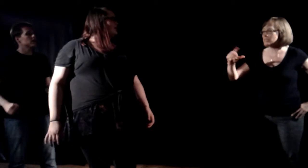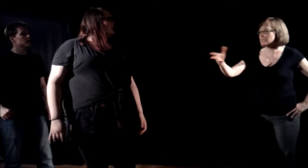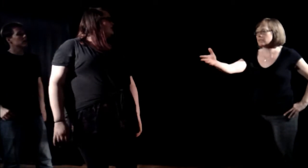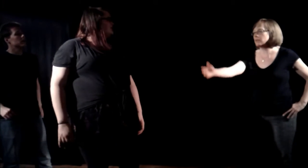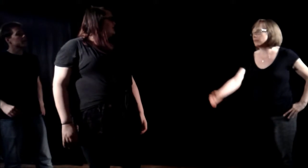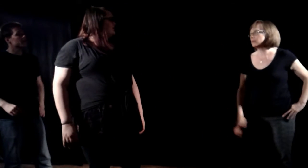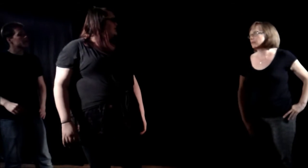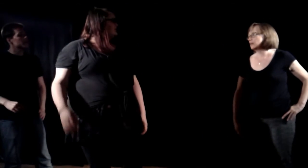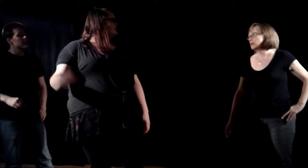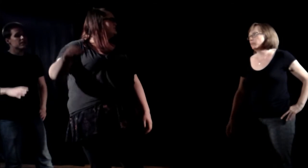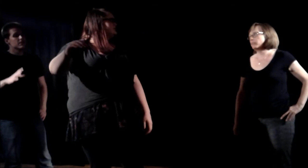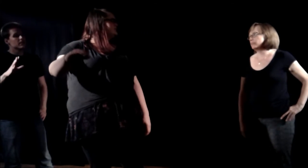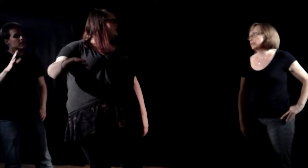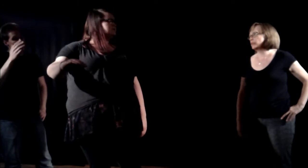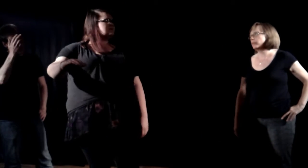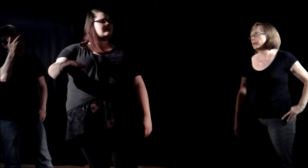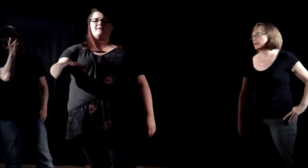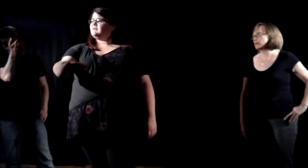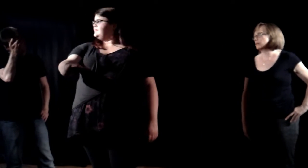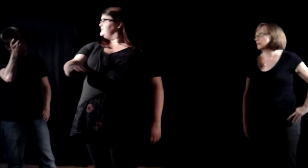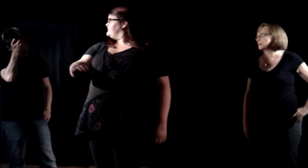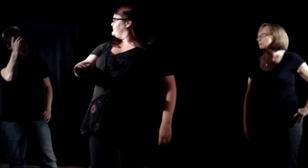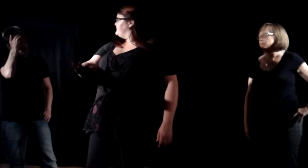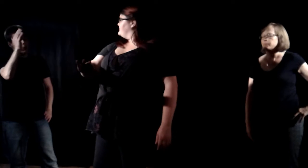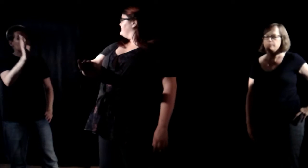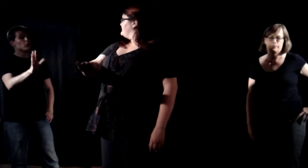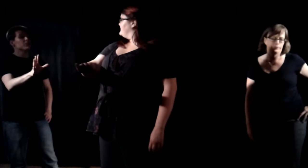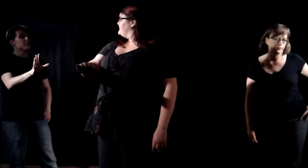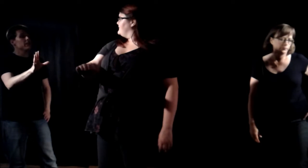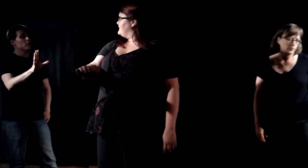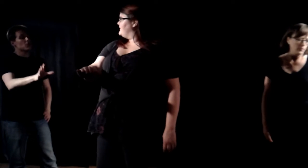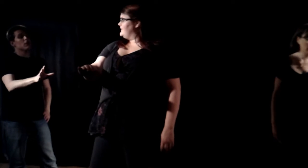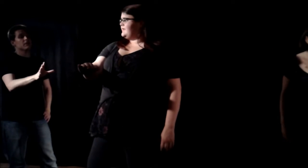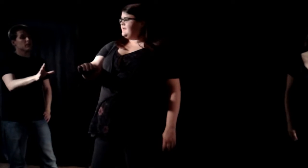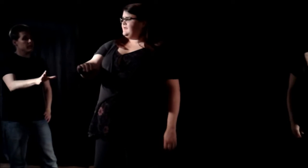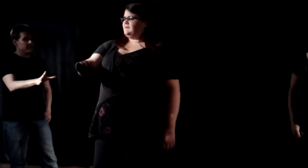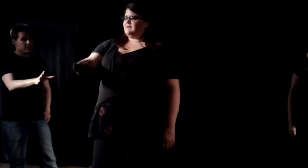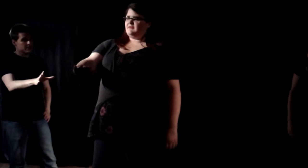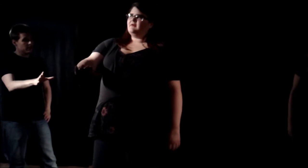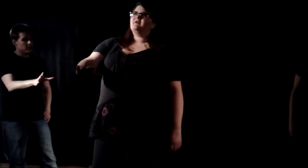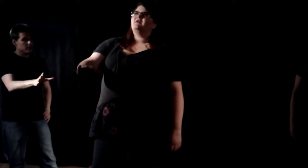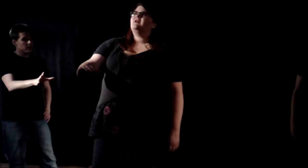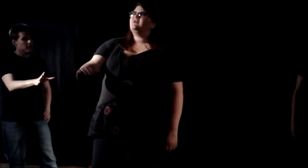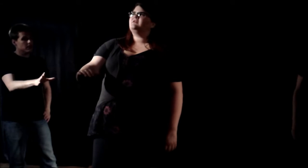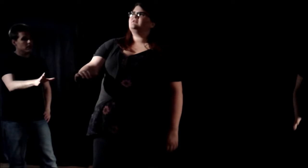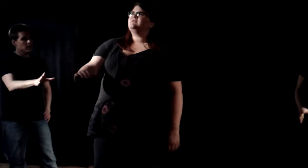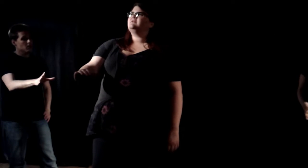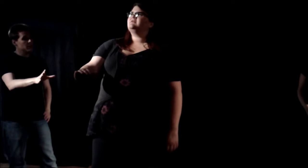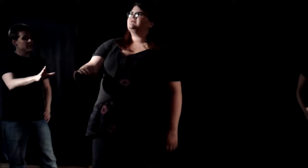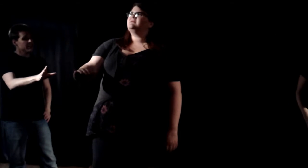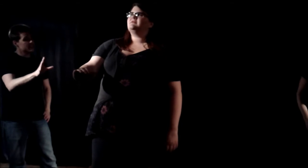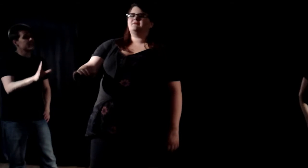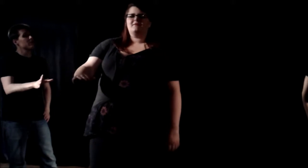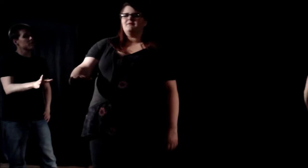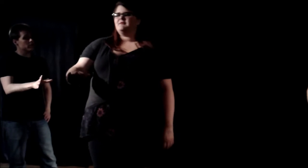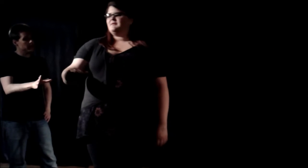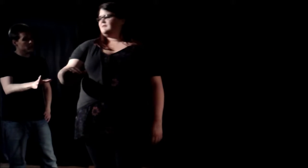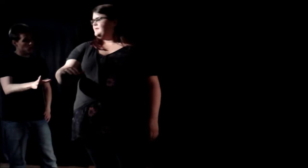it's still brewing. We appreciate your thoughts and opinions, Sarah, but it's 7.30 in the